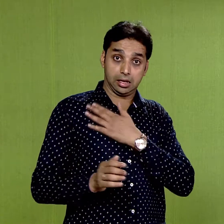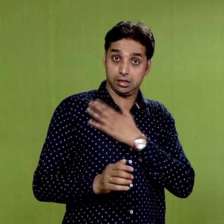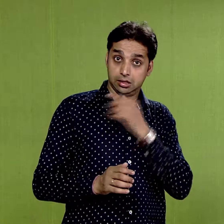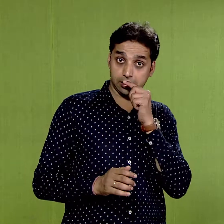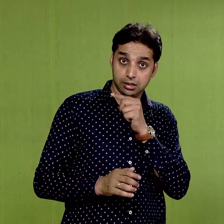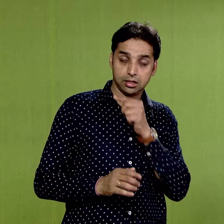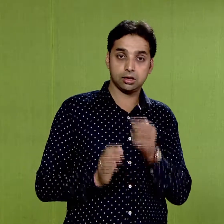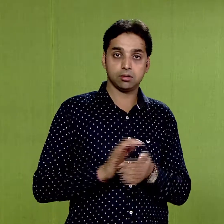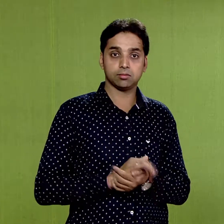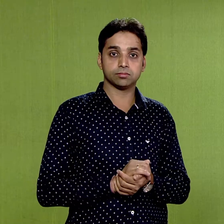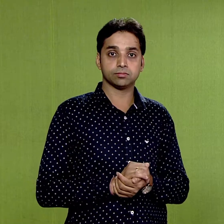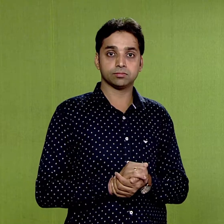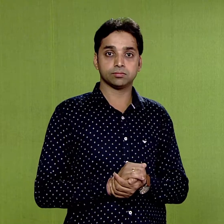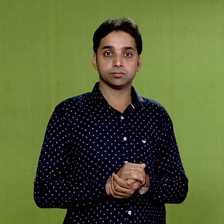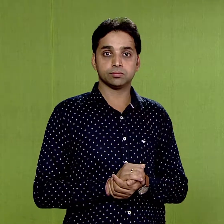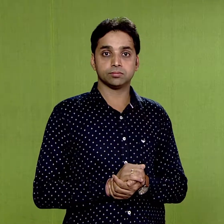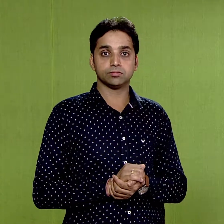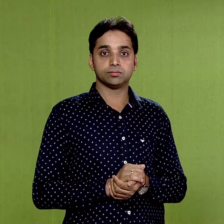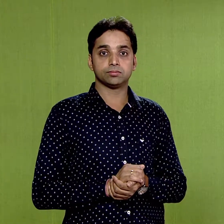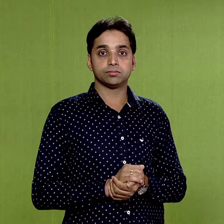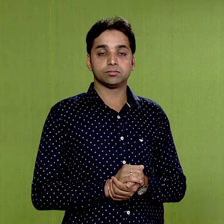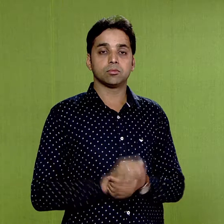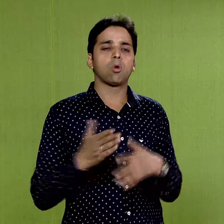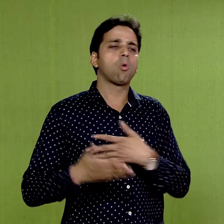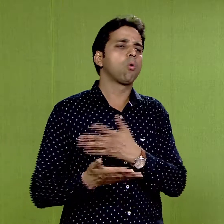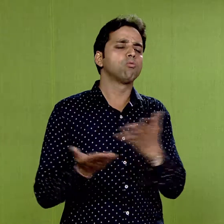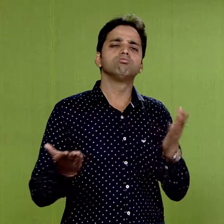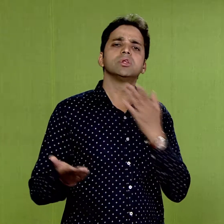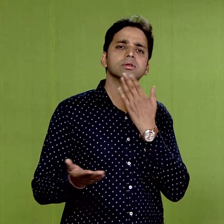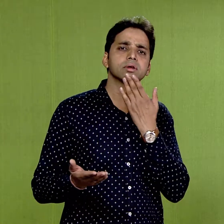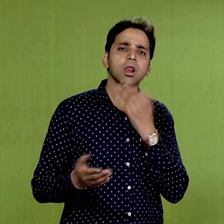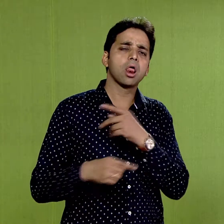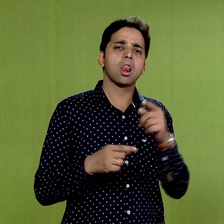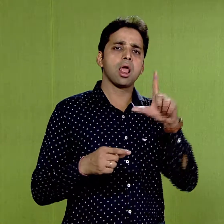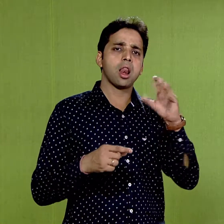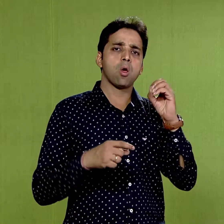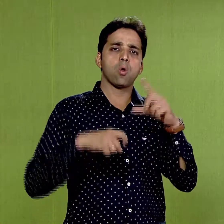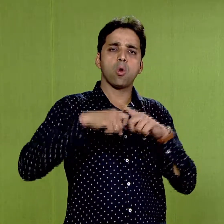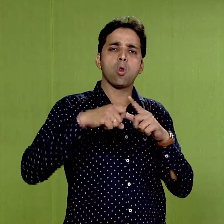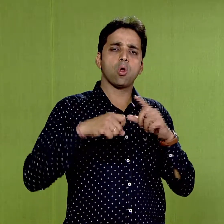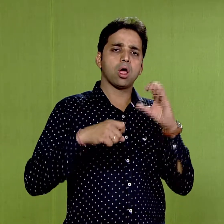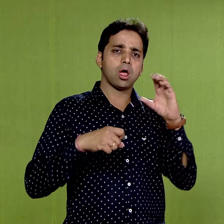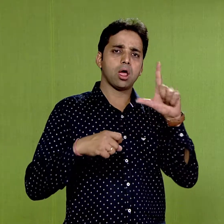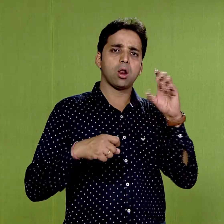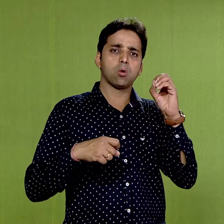all these colors were locally available, except